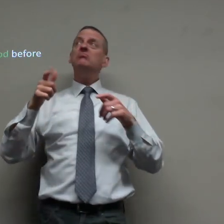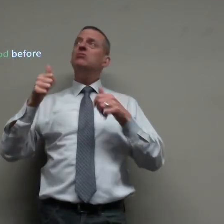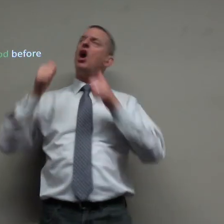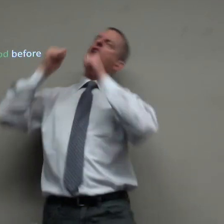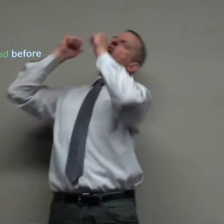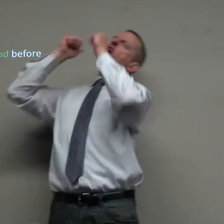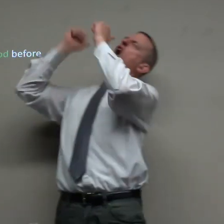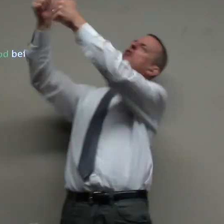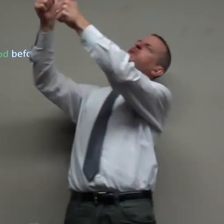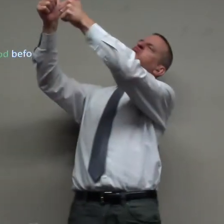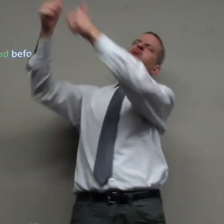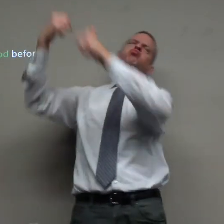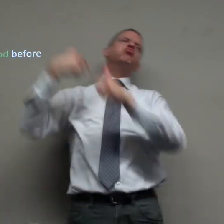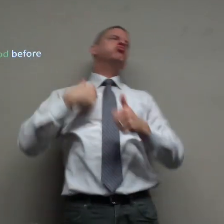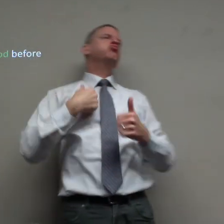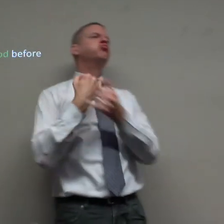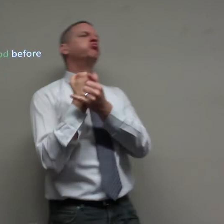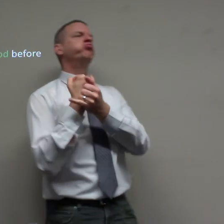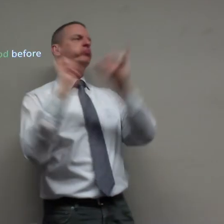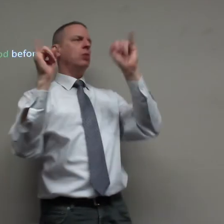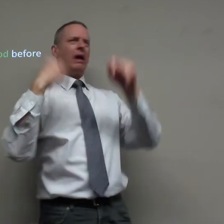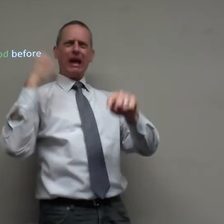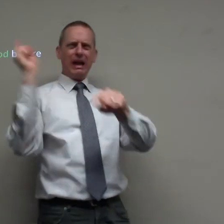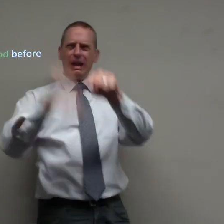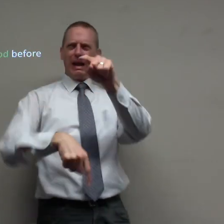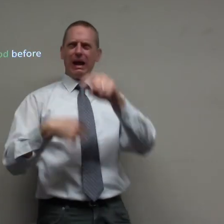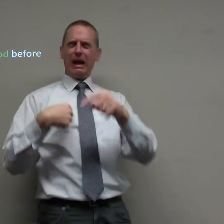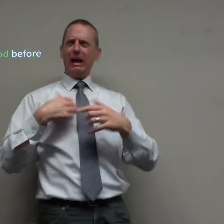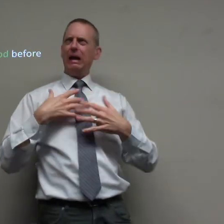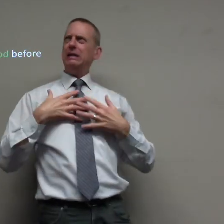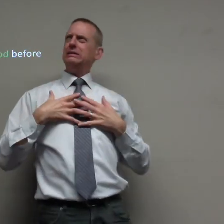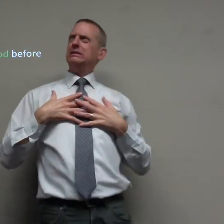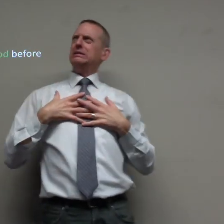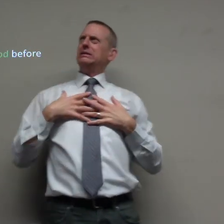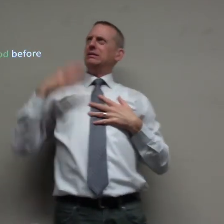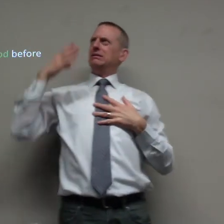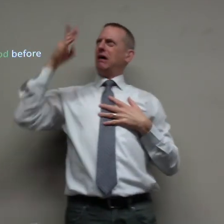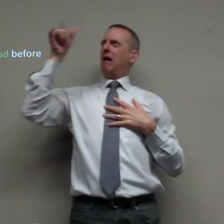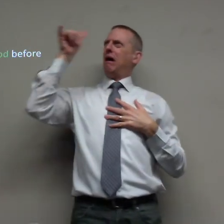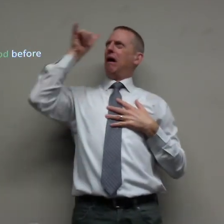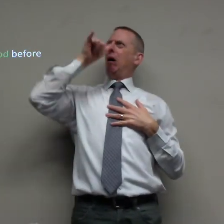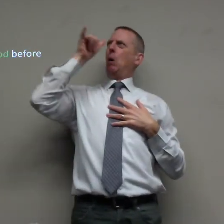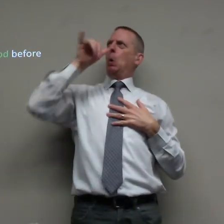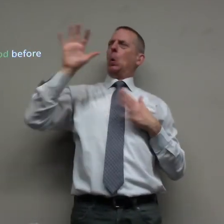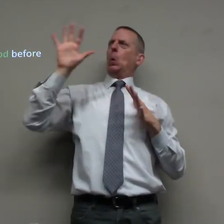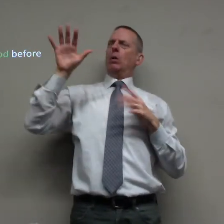can I decide oh I can be independent I don't need to be afraid of God